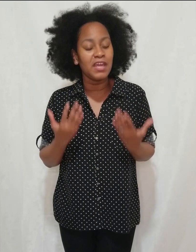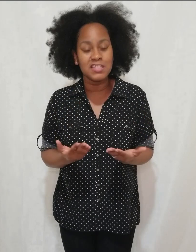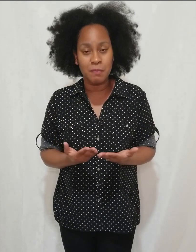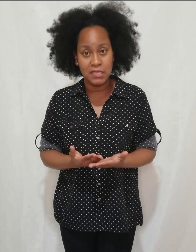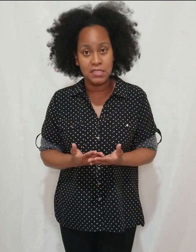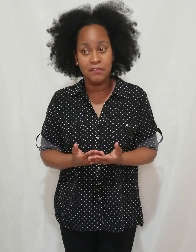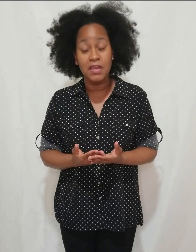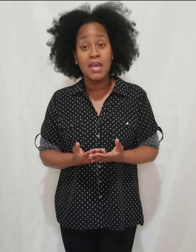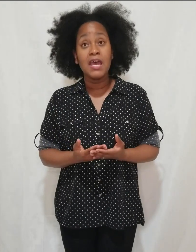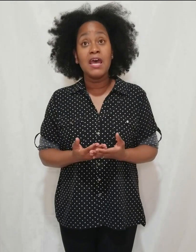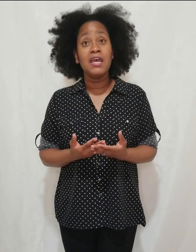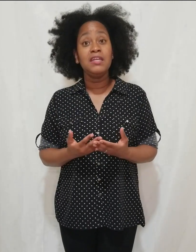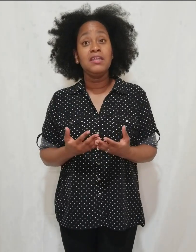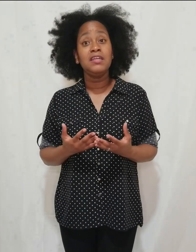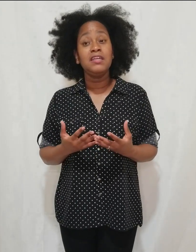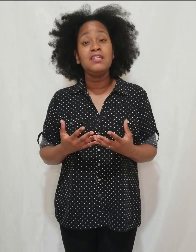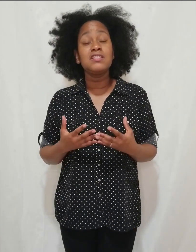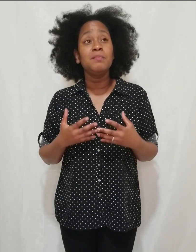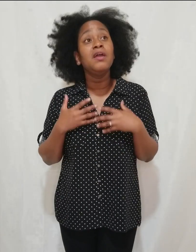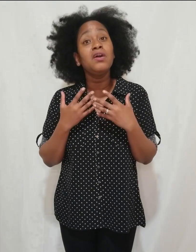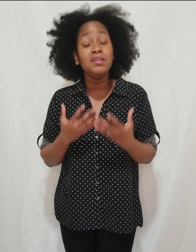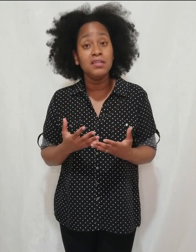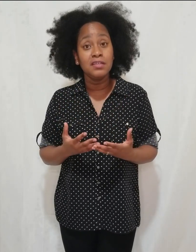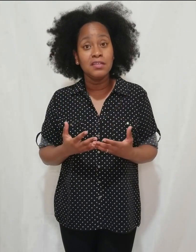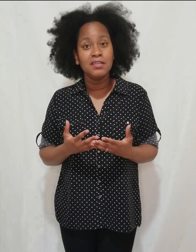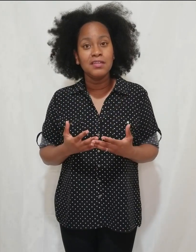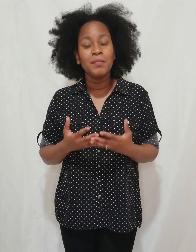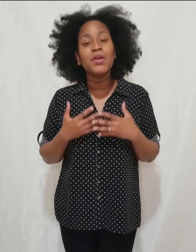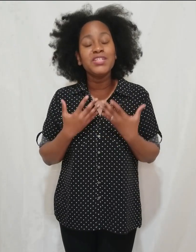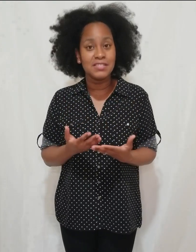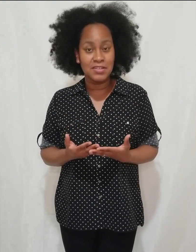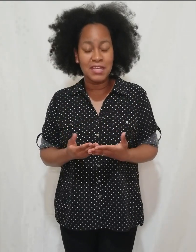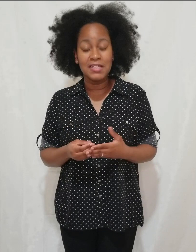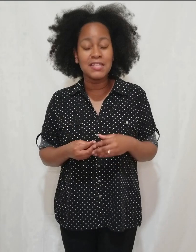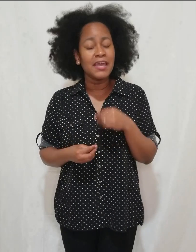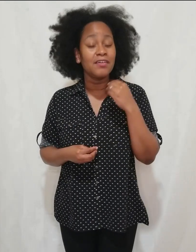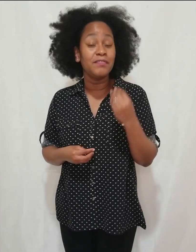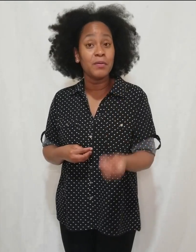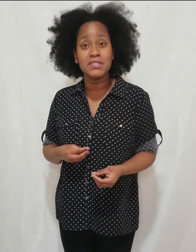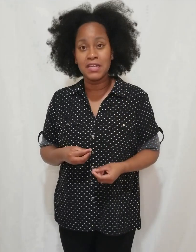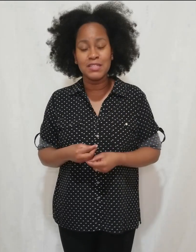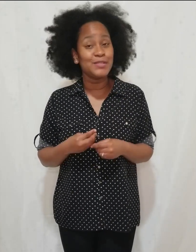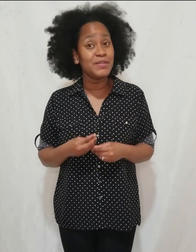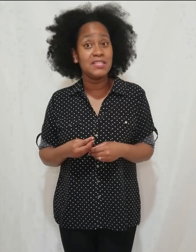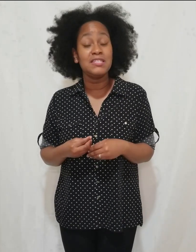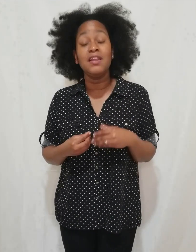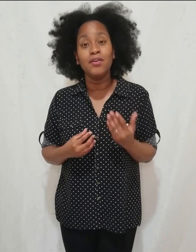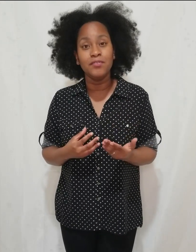expansive. And his blood purges us and it's like a fountain and so is his love